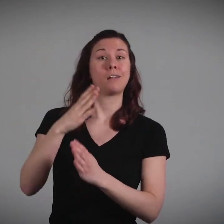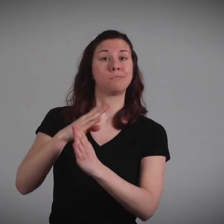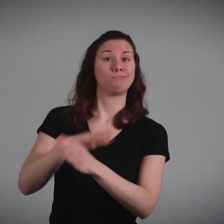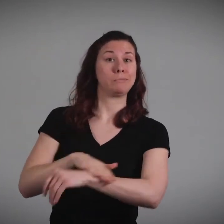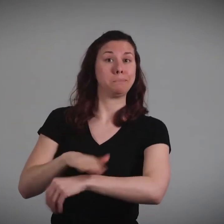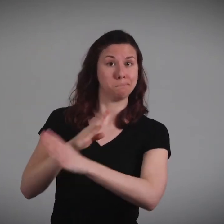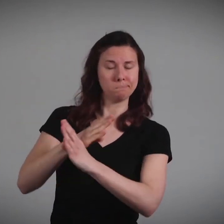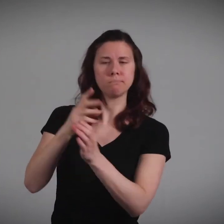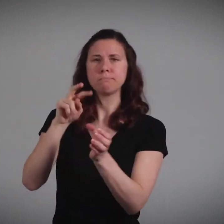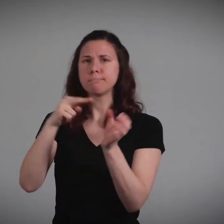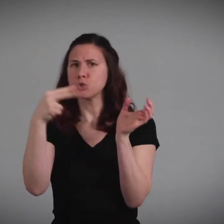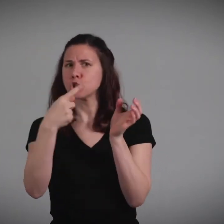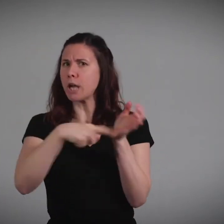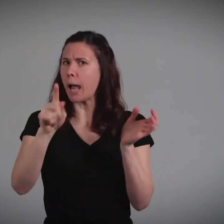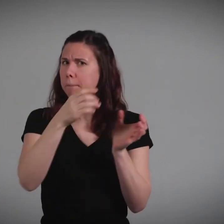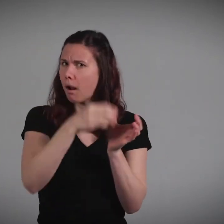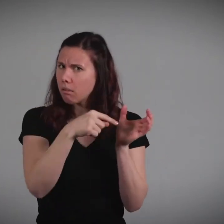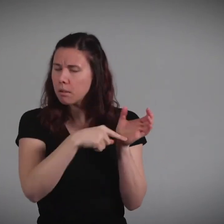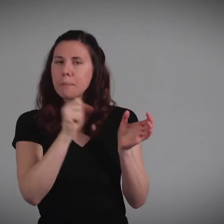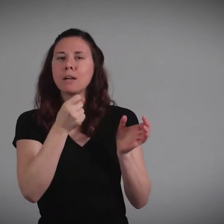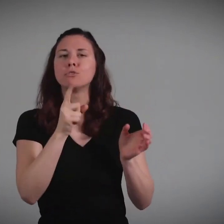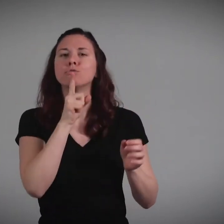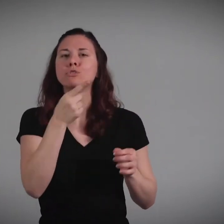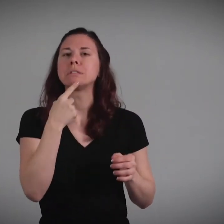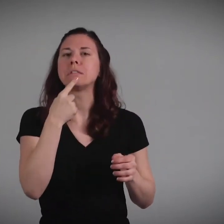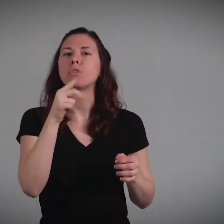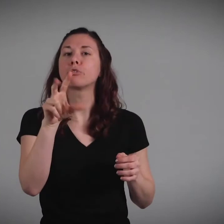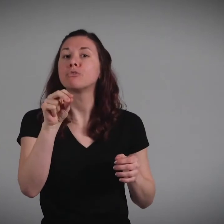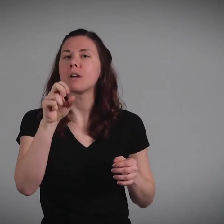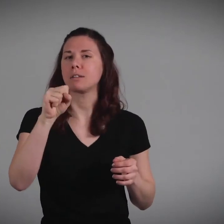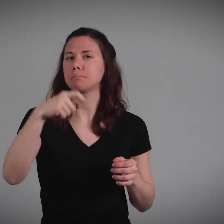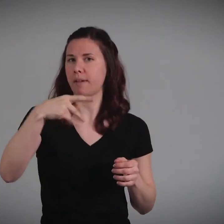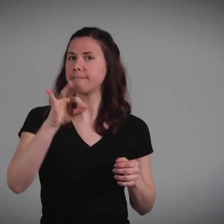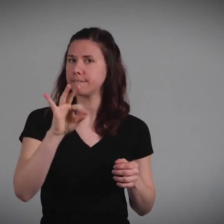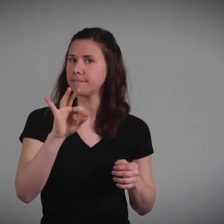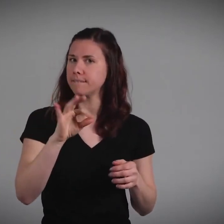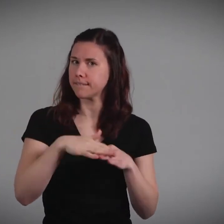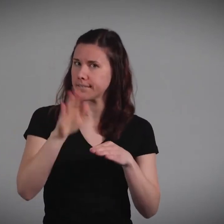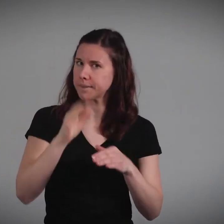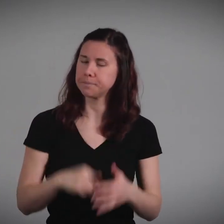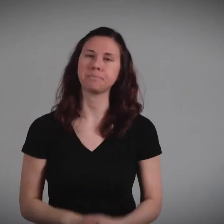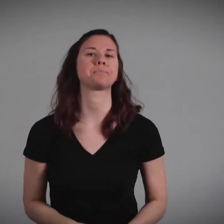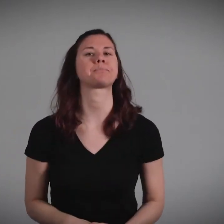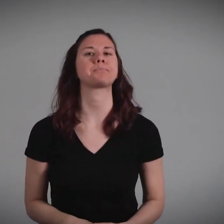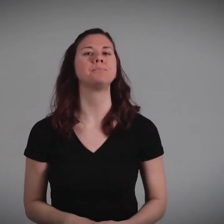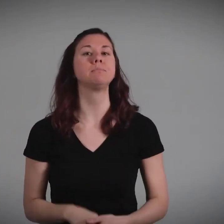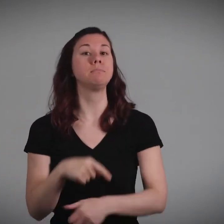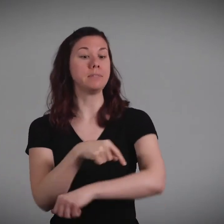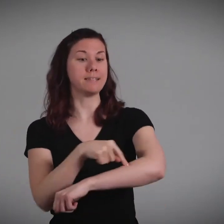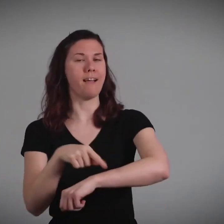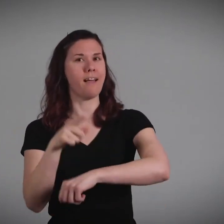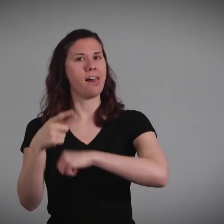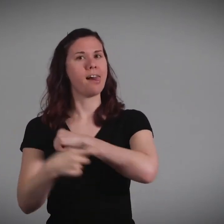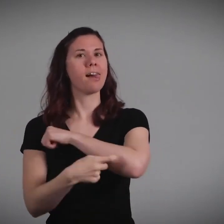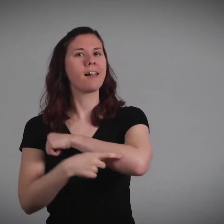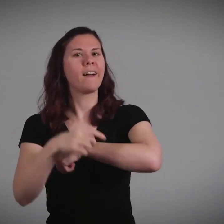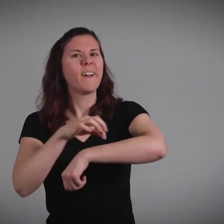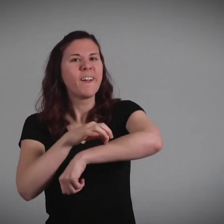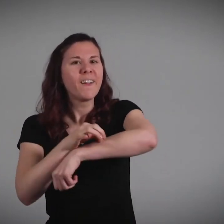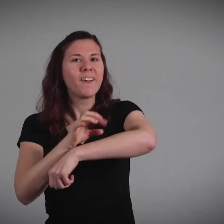Check the sunscreen bottle to make sure it's at least 30 SPF and ignore the temptation to pick or scratch at